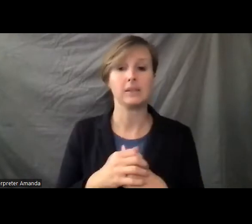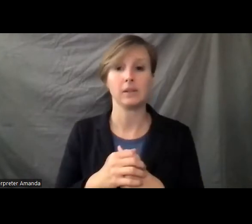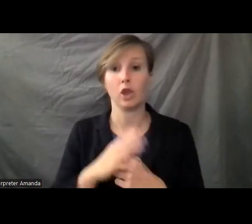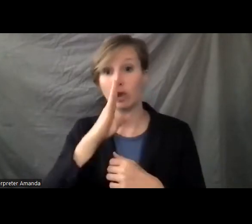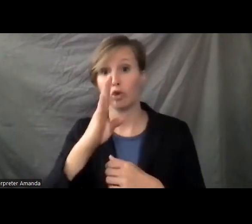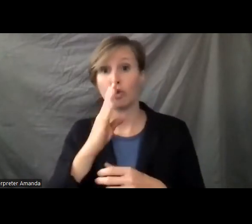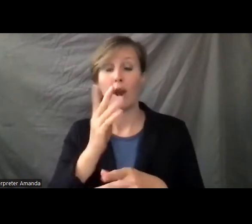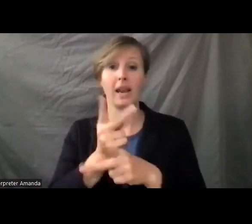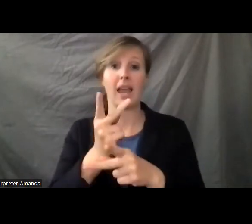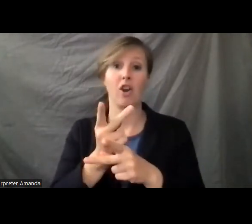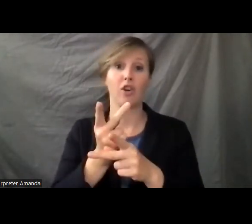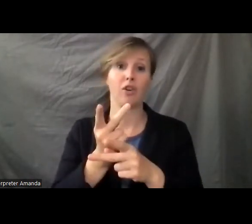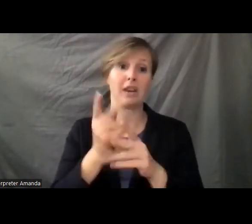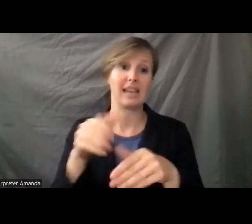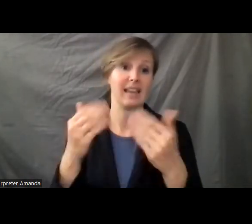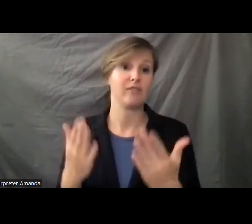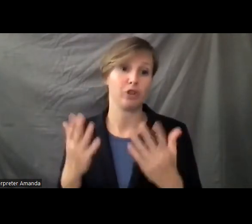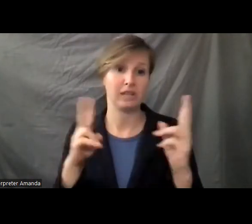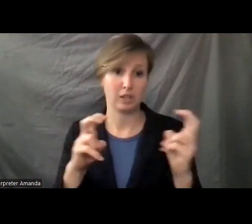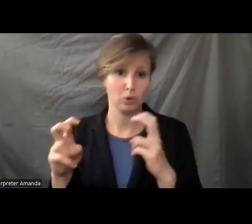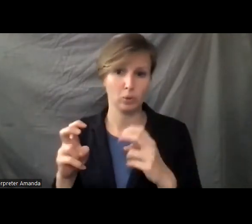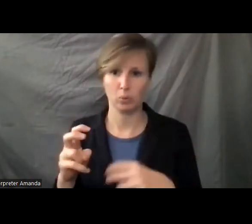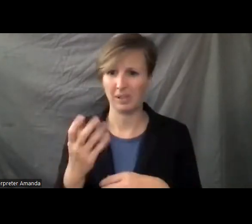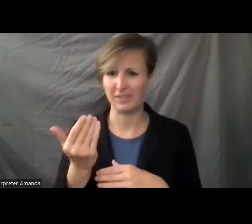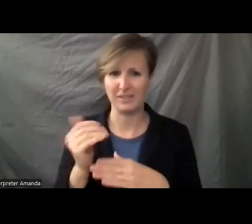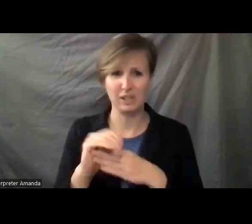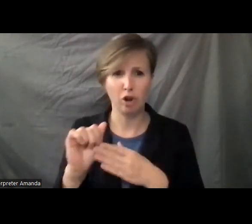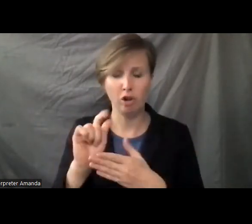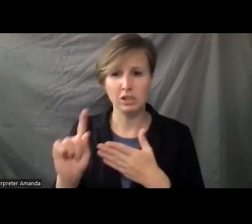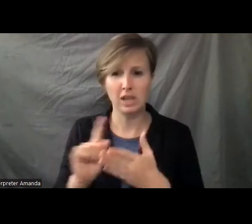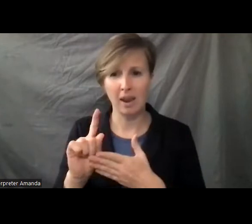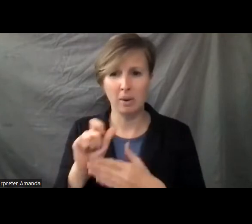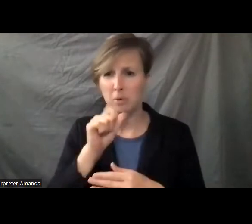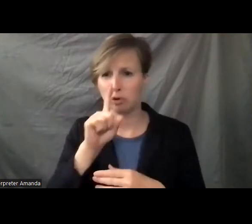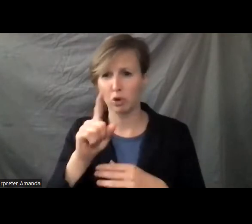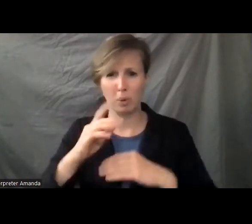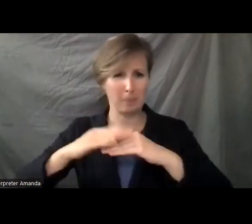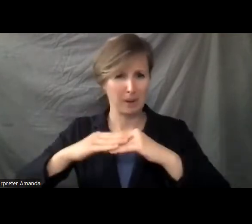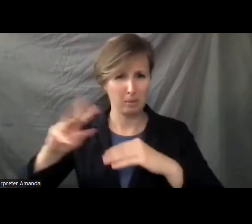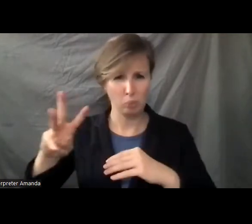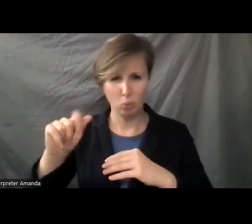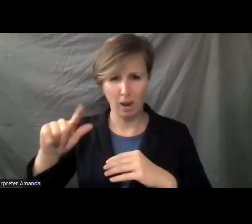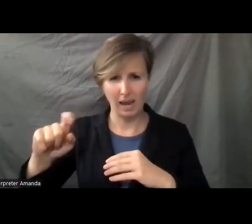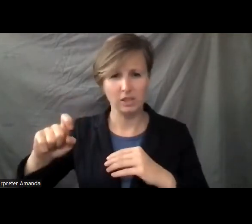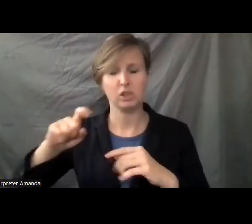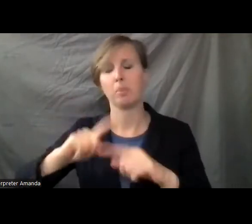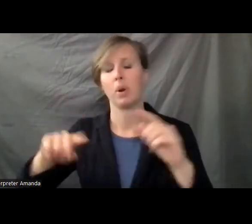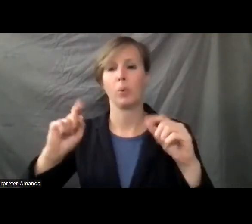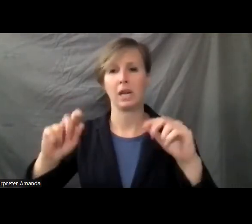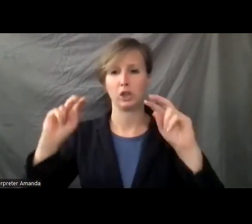caregiver issue, what are they, $15 an hour? I'm not sure what the minimum wage is, but I think we need to examine this